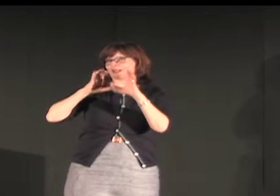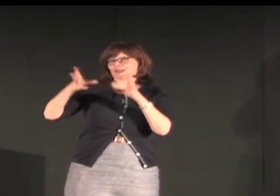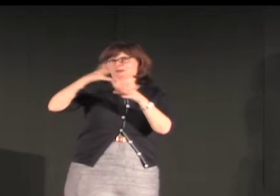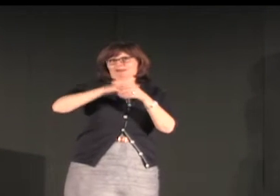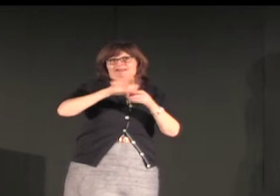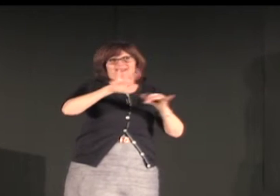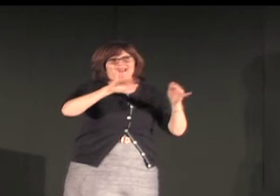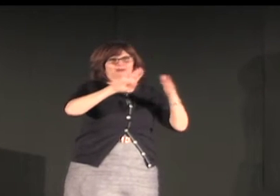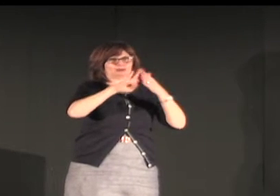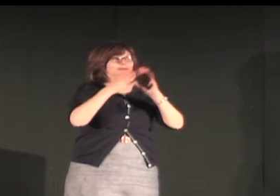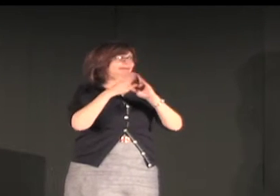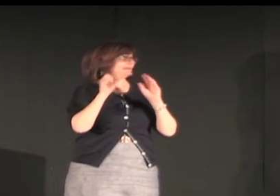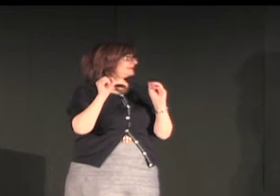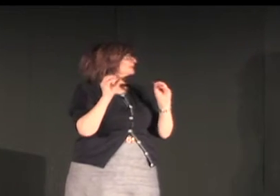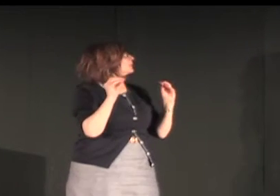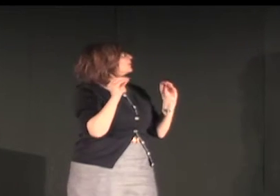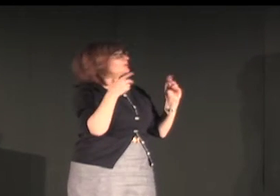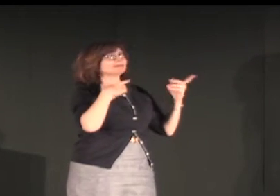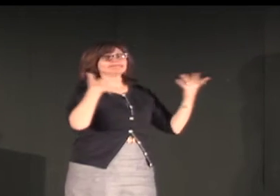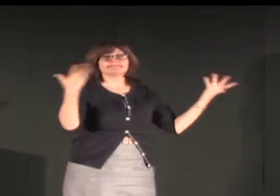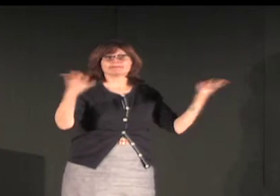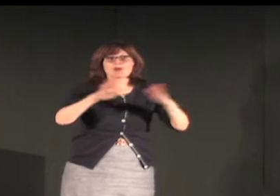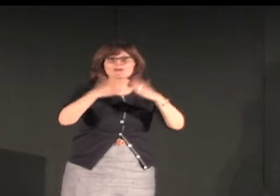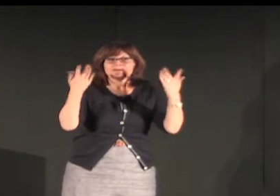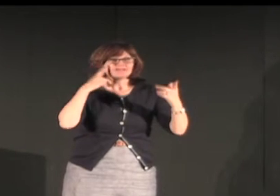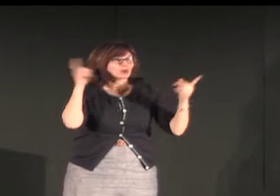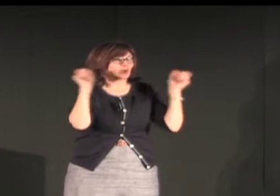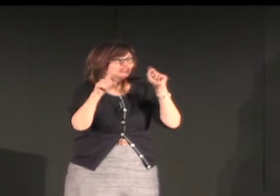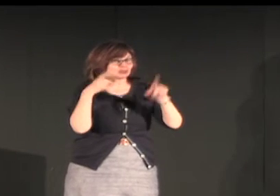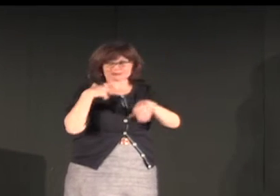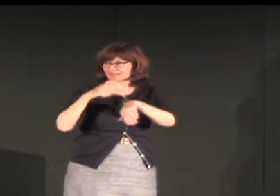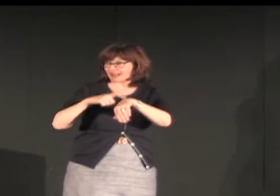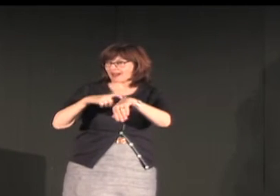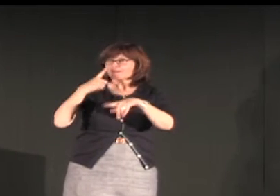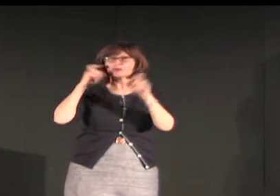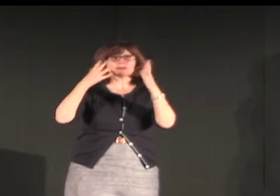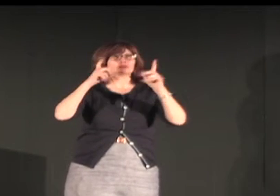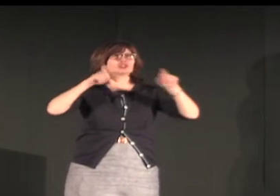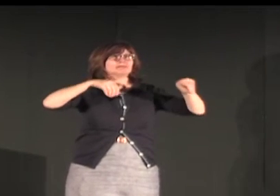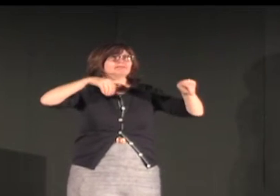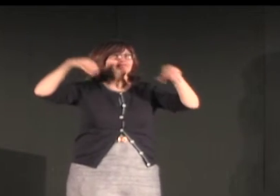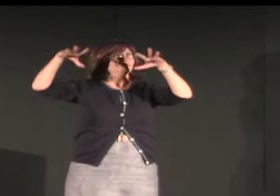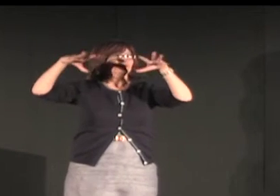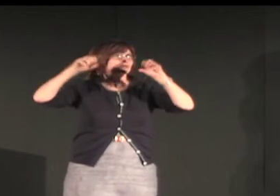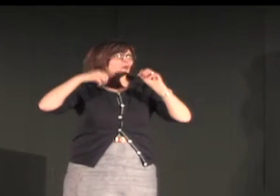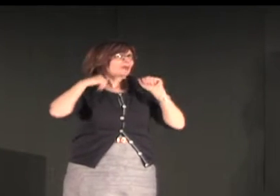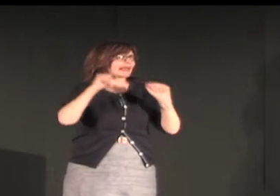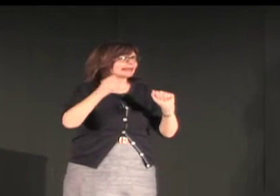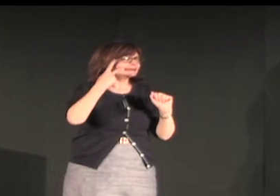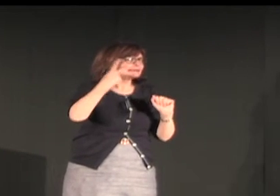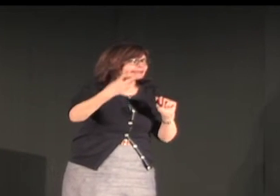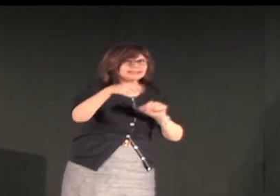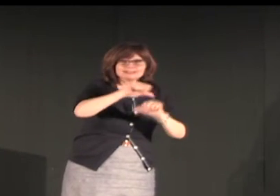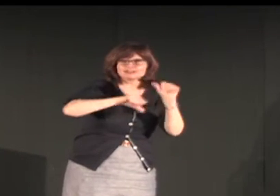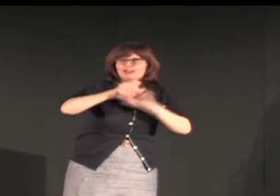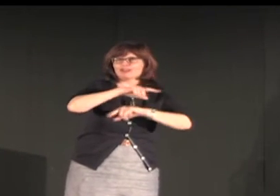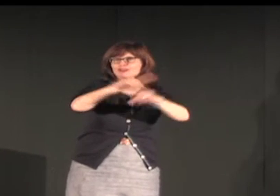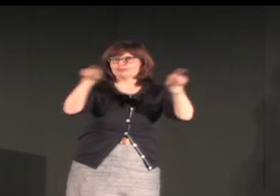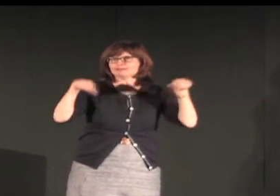where they are creating language and where language is growing I think now we should